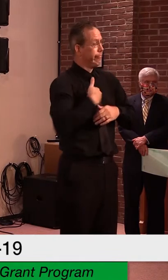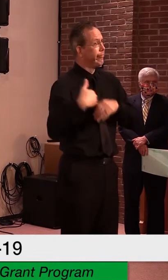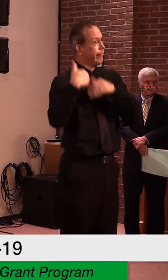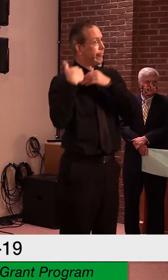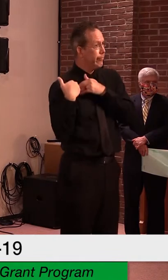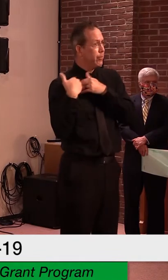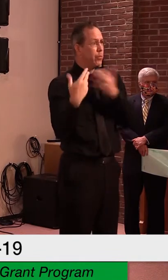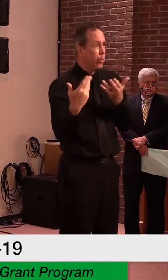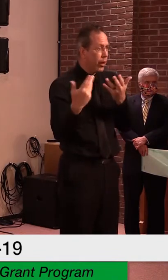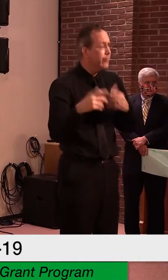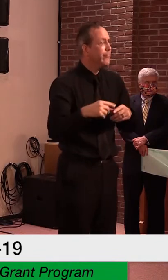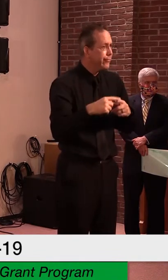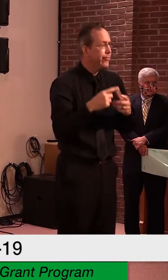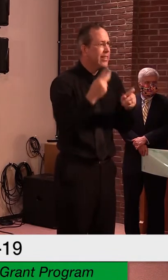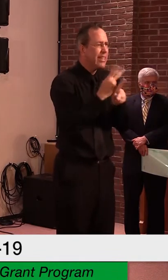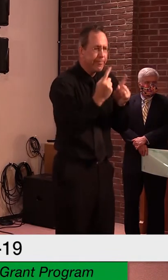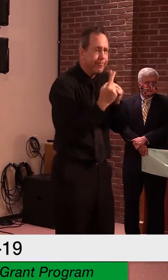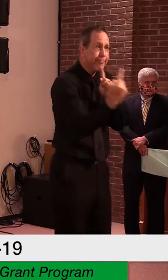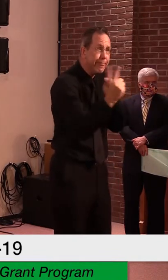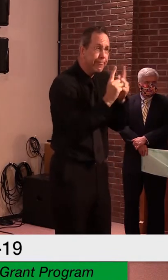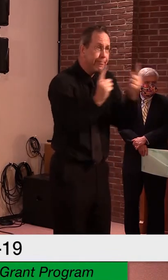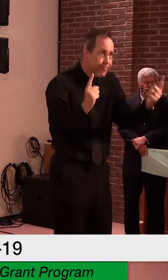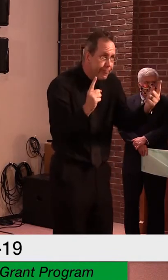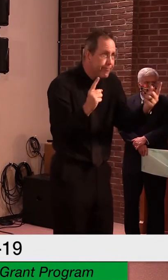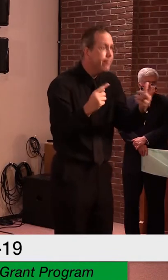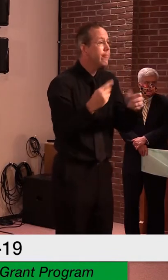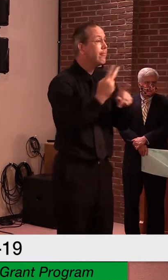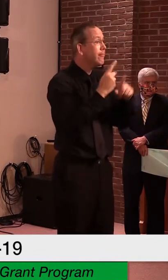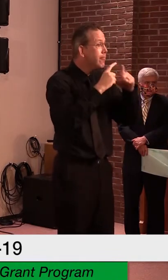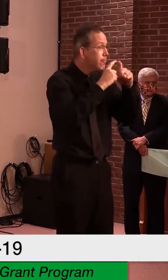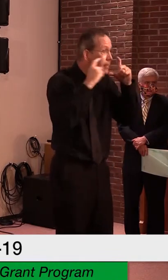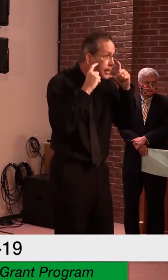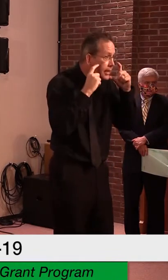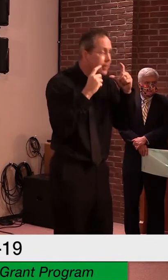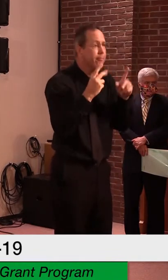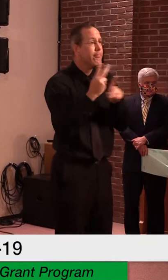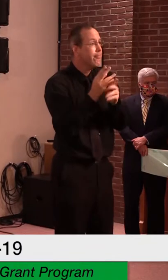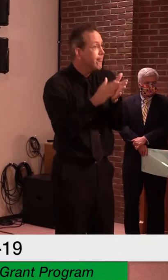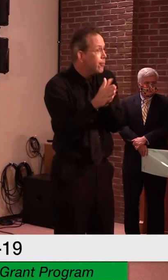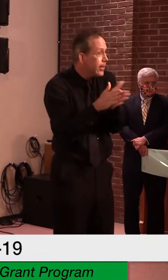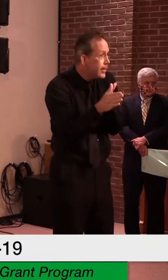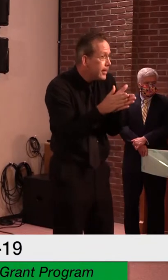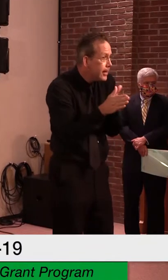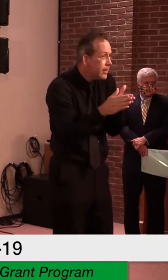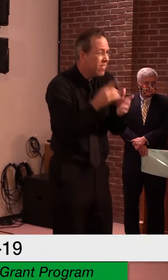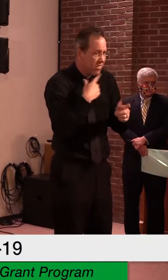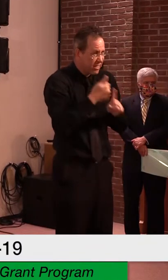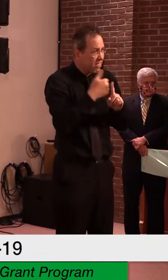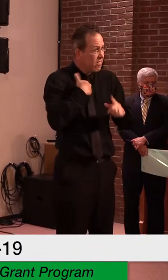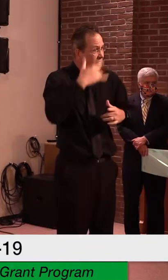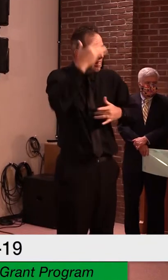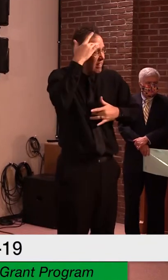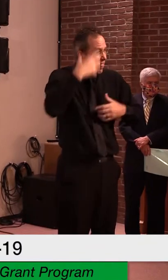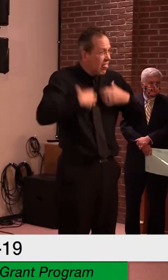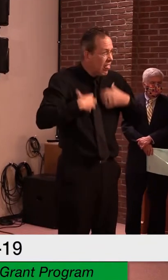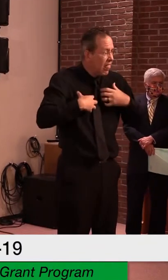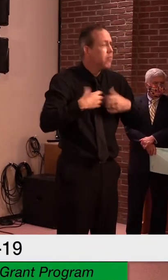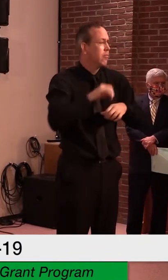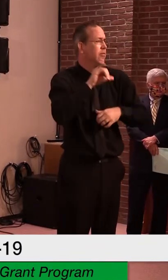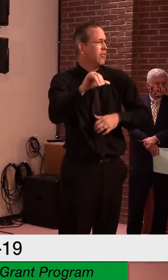Wear a mask in public places. Wash your hands a lot and stay home when sick.